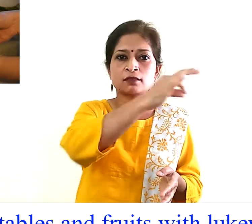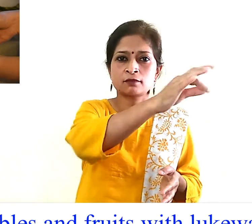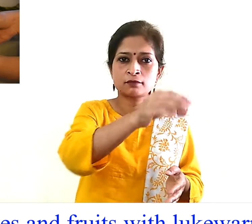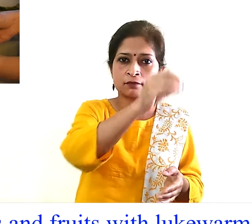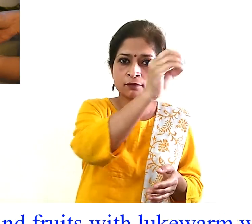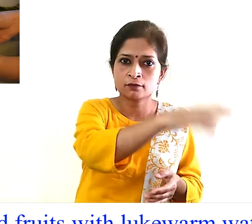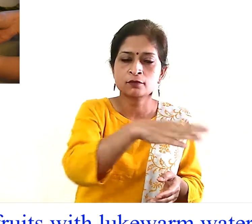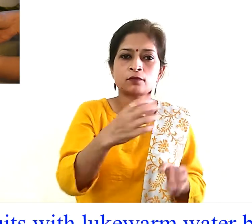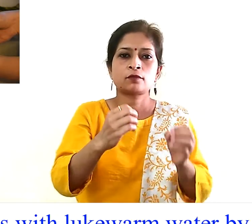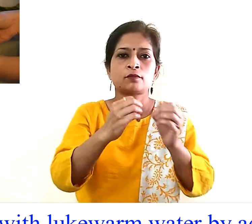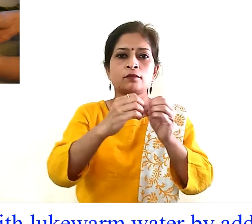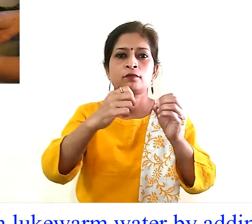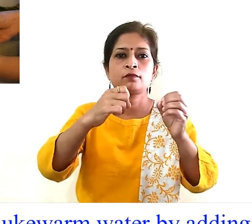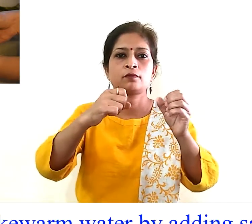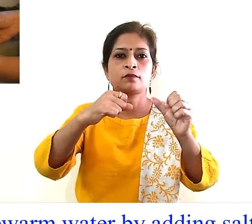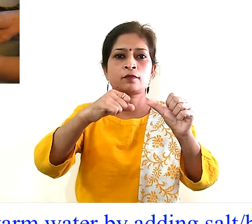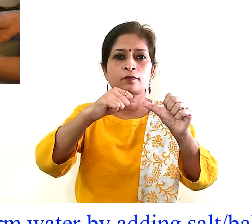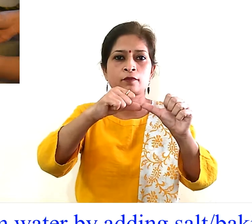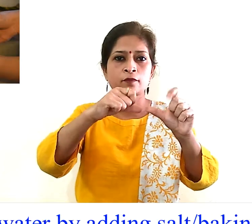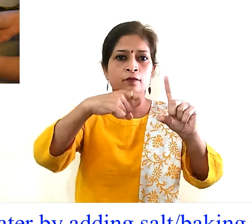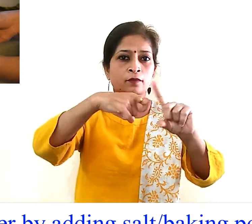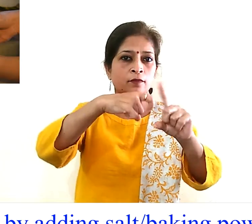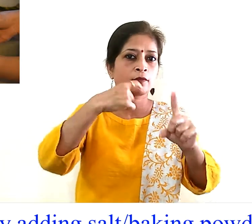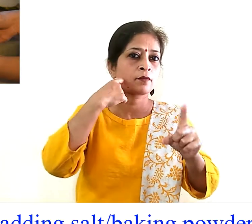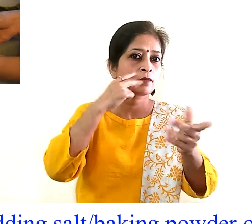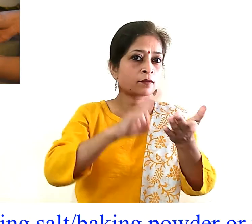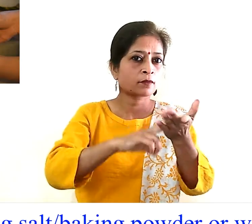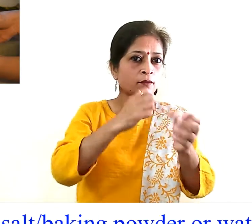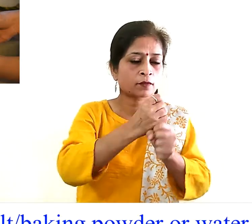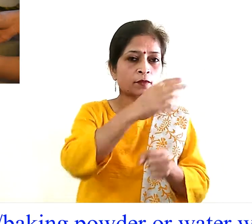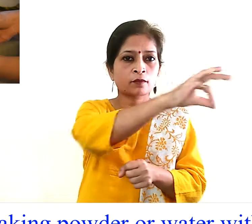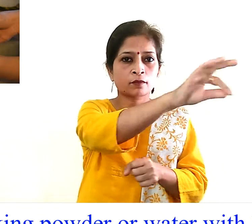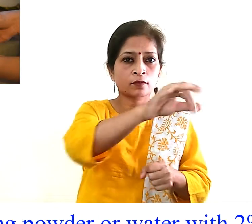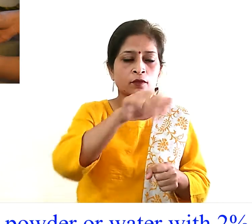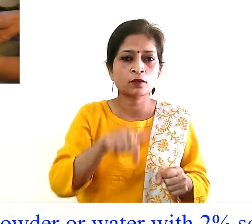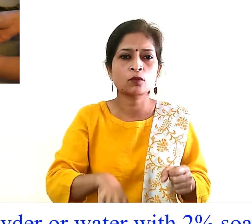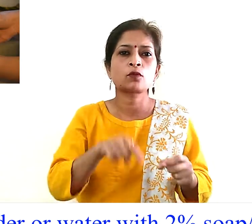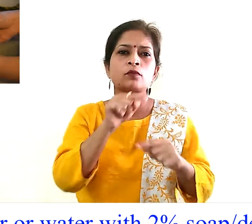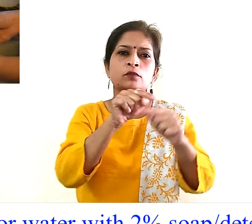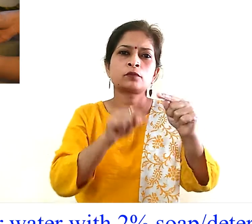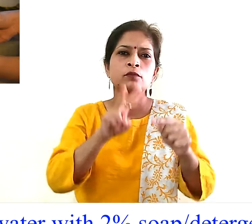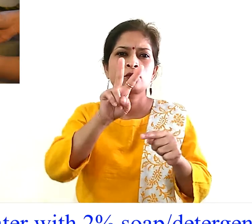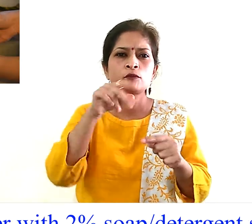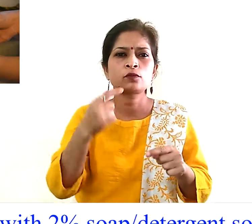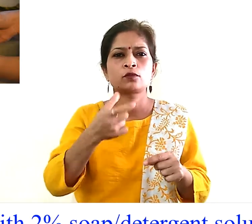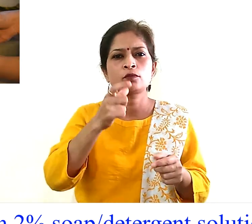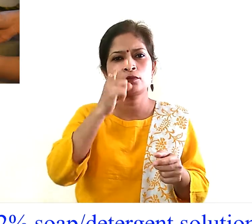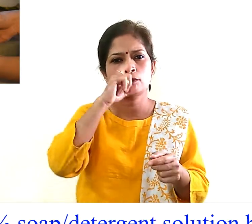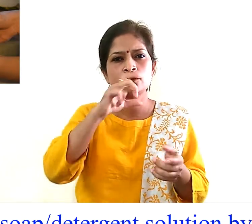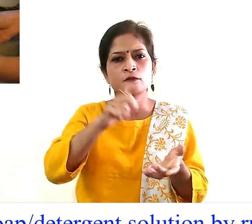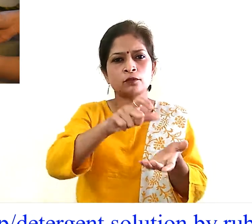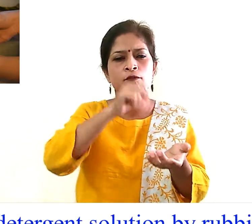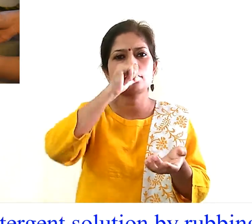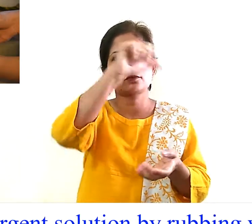by adding salt baking powder or water with two percent soap or detergent solution by rubbing with hands